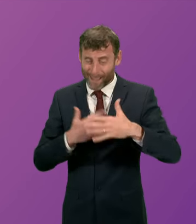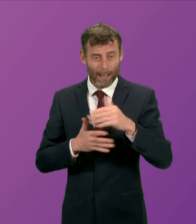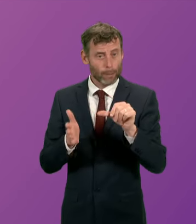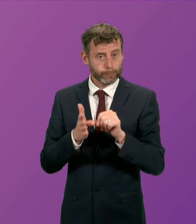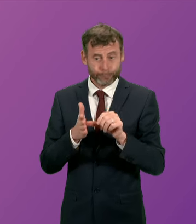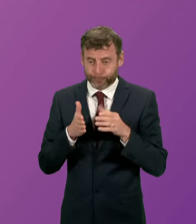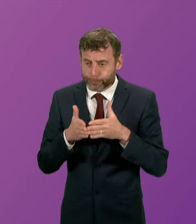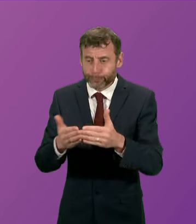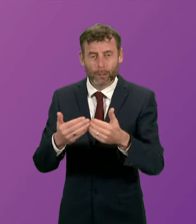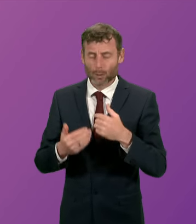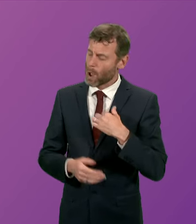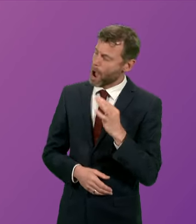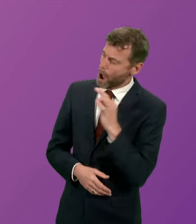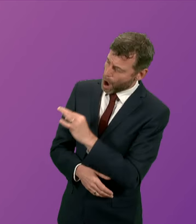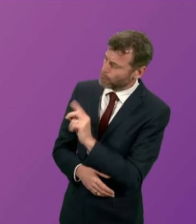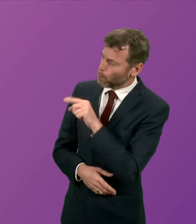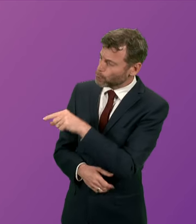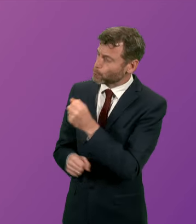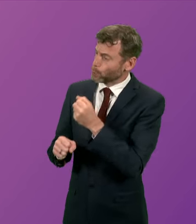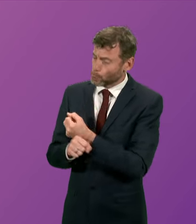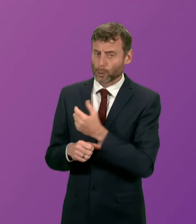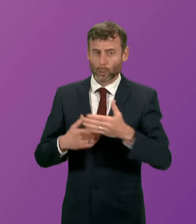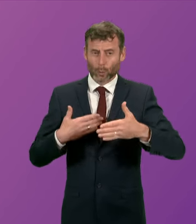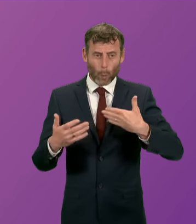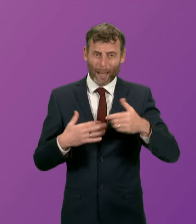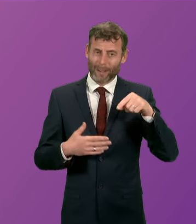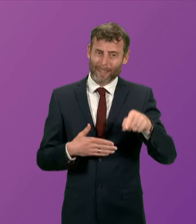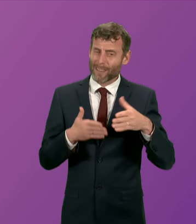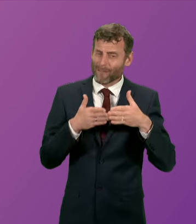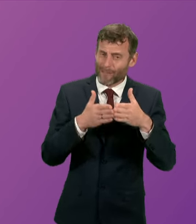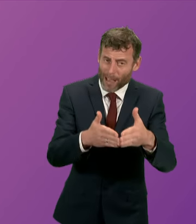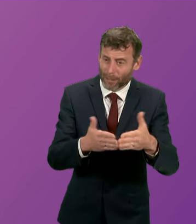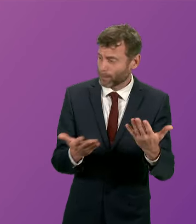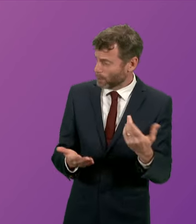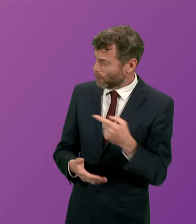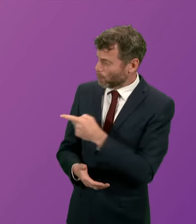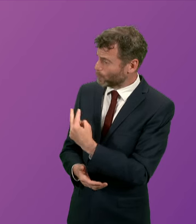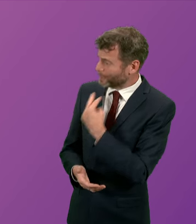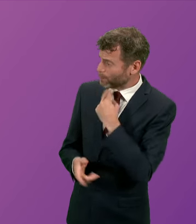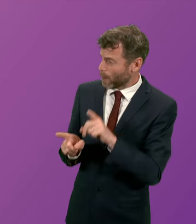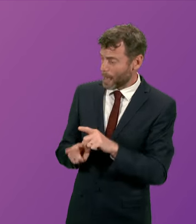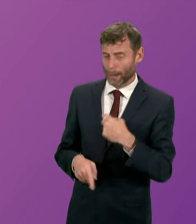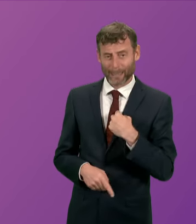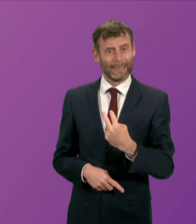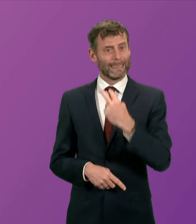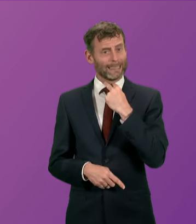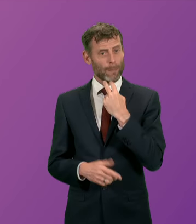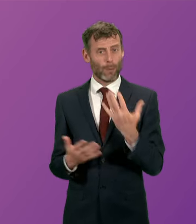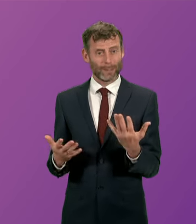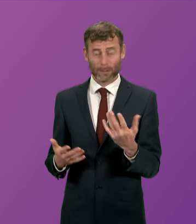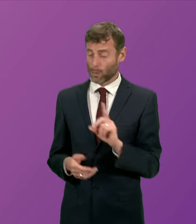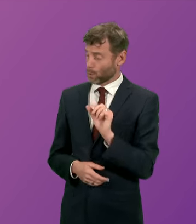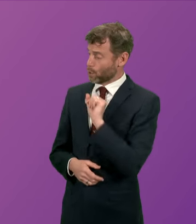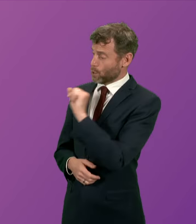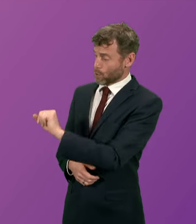First Minister what his government is doing about this chaos and as he is disappointed as I am and my constituents are that not one of his backbench